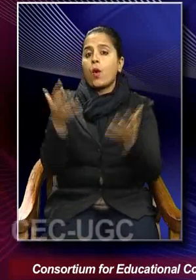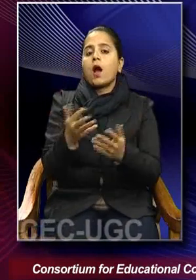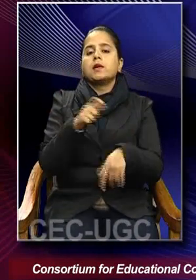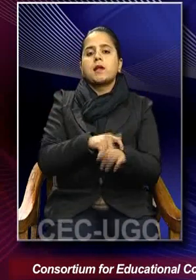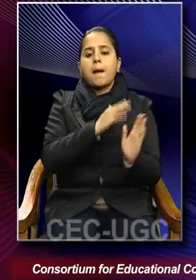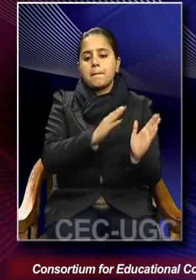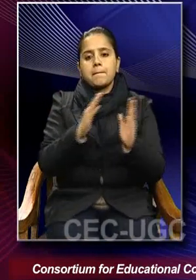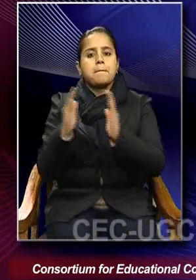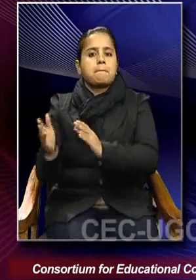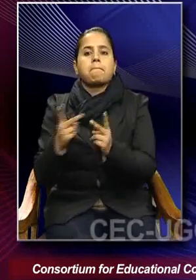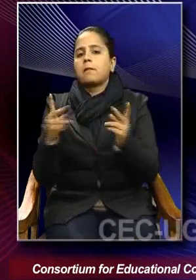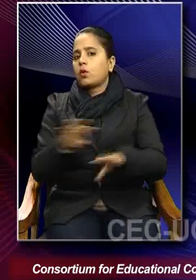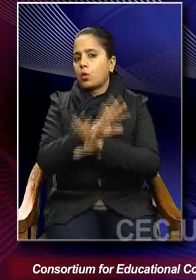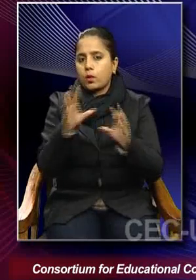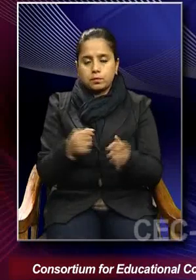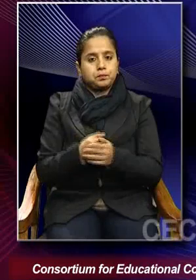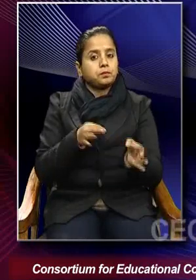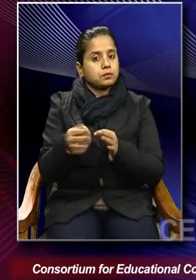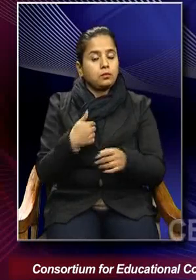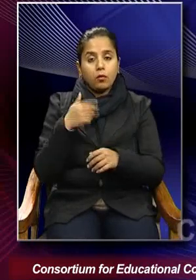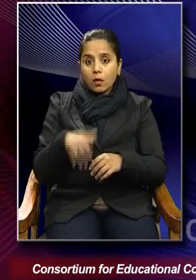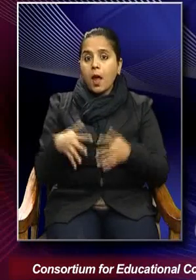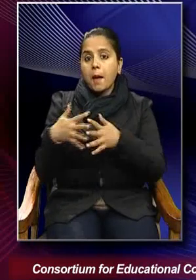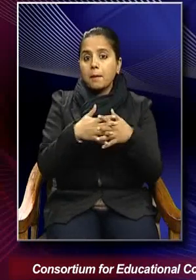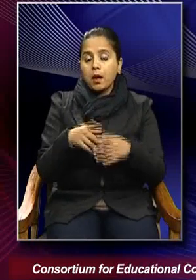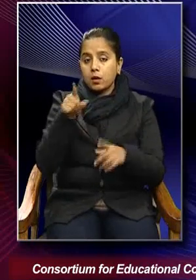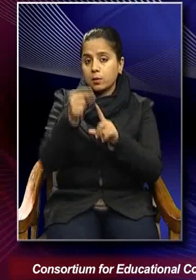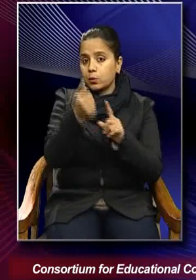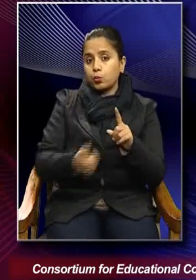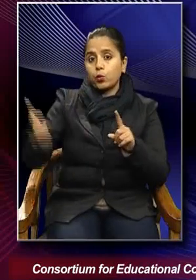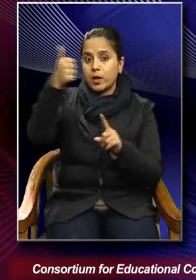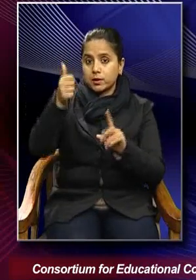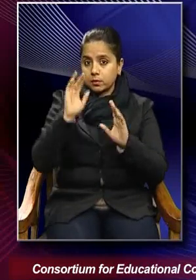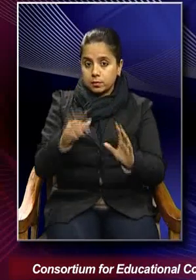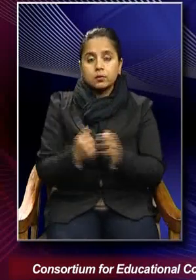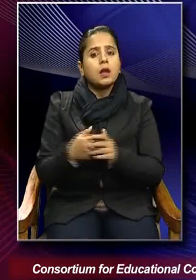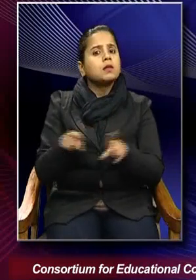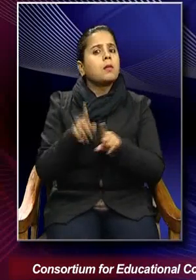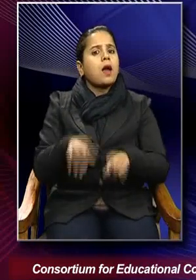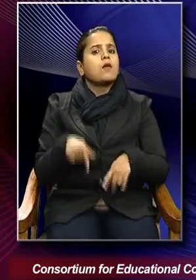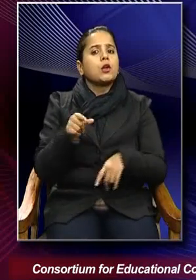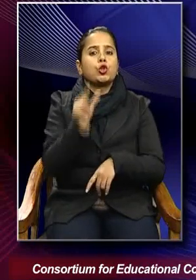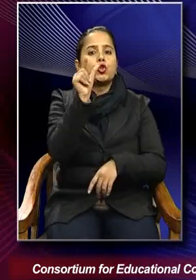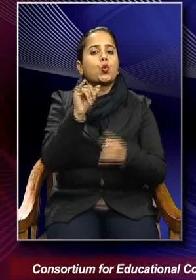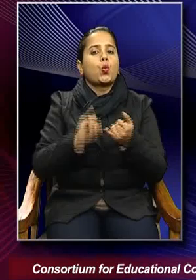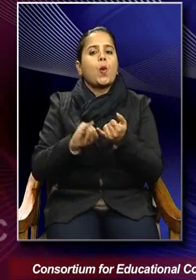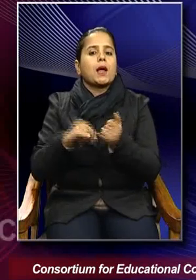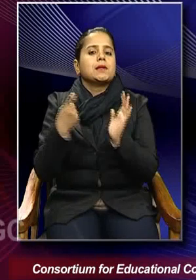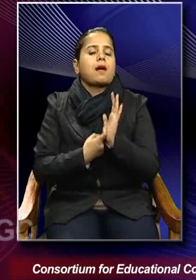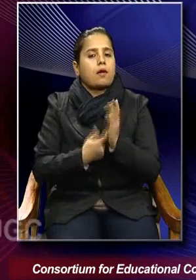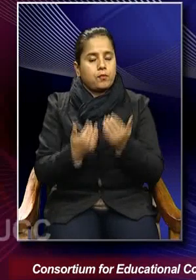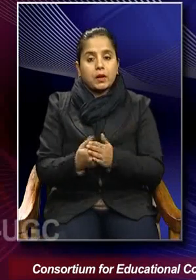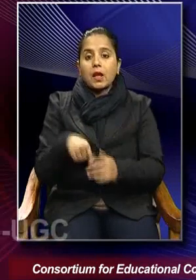altogether. We have the American president and we also have the USSR now. So,